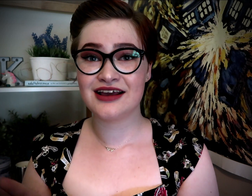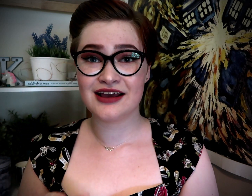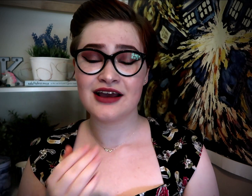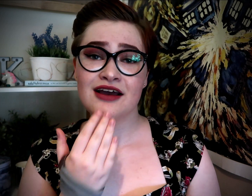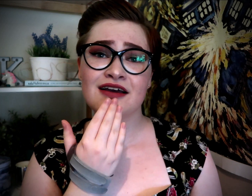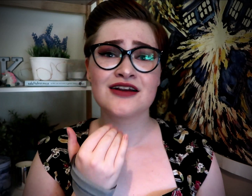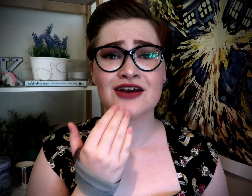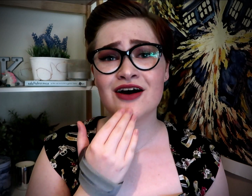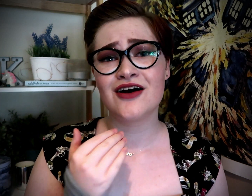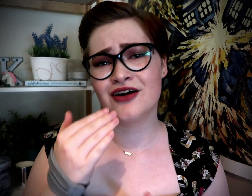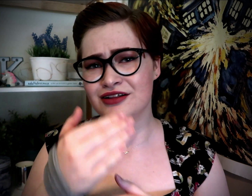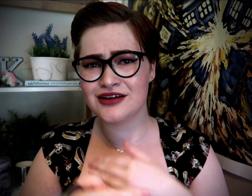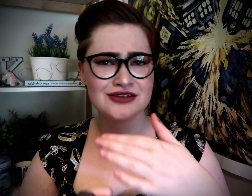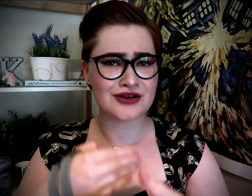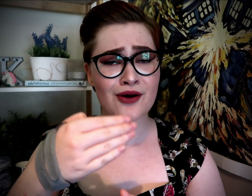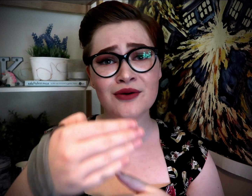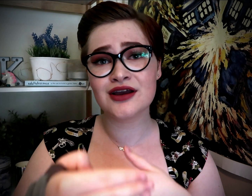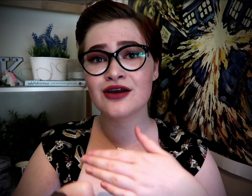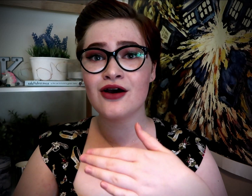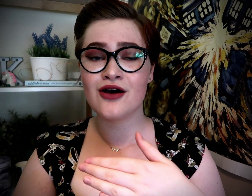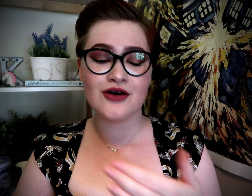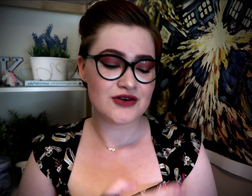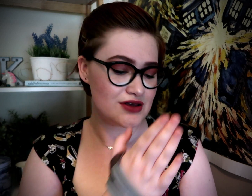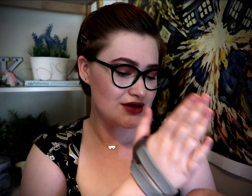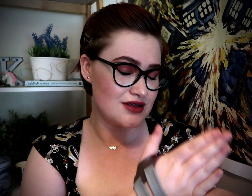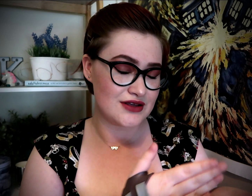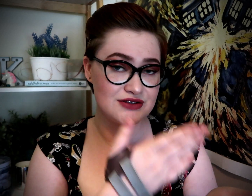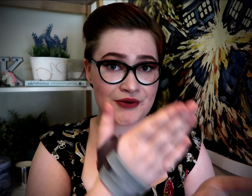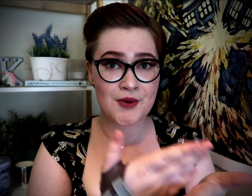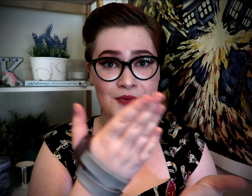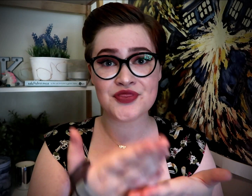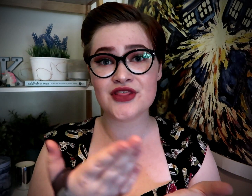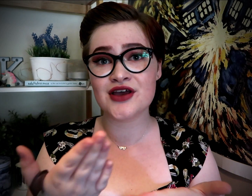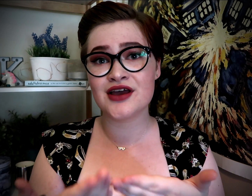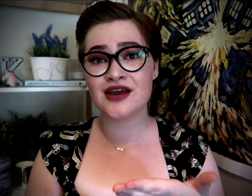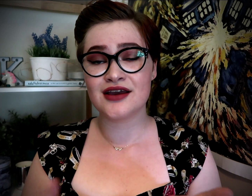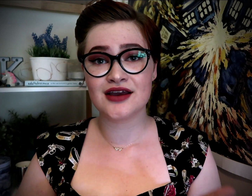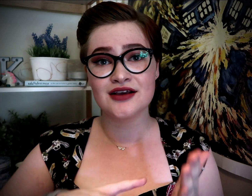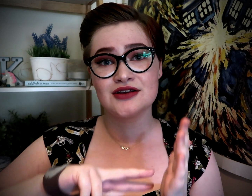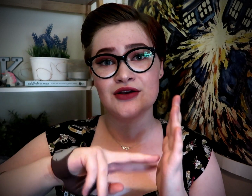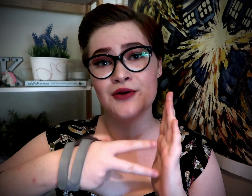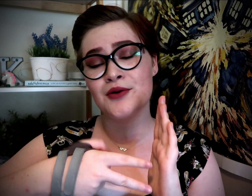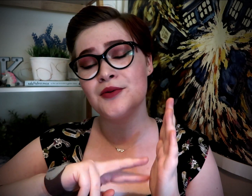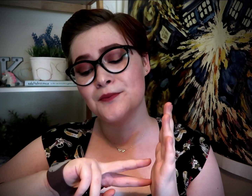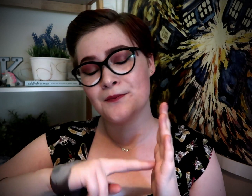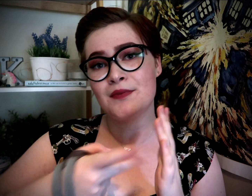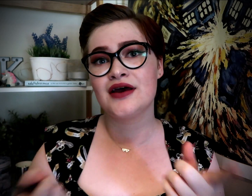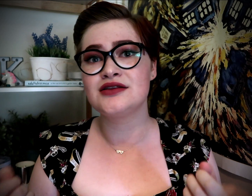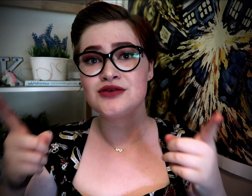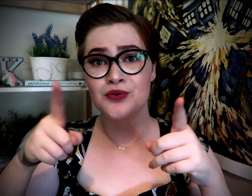Oh, darling, so we go Some things are meant to